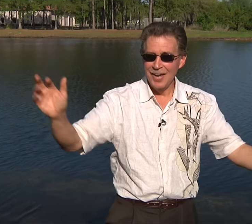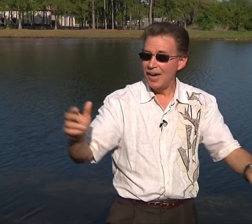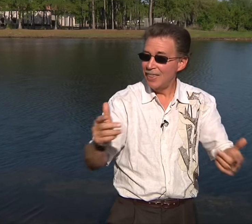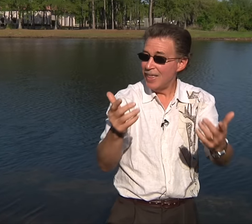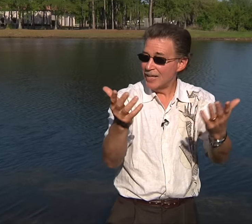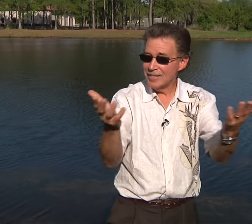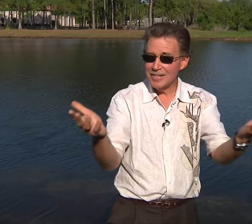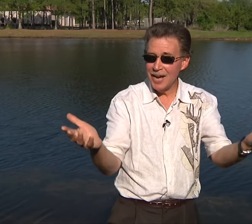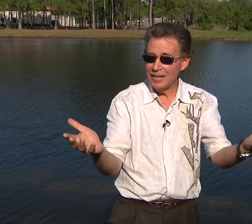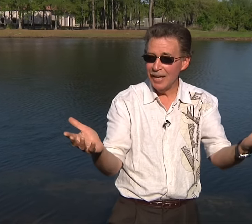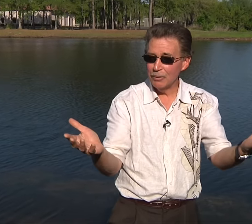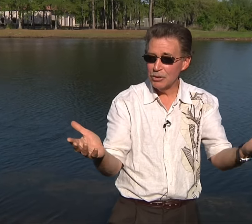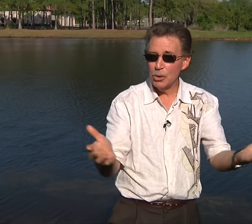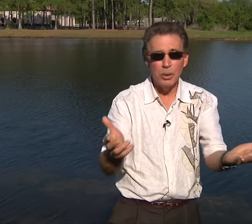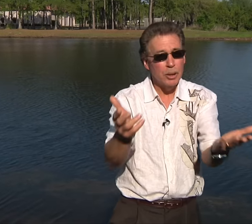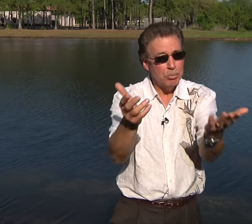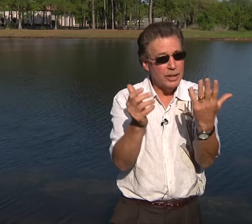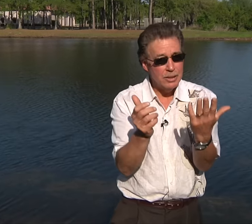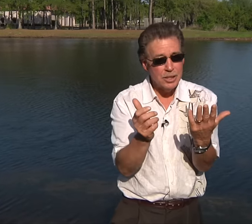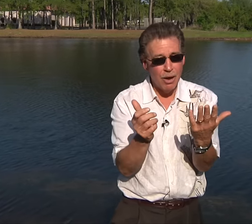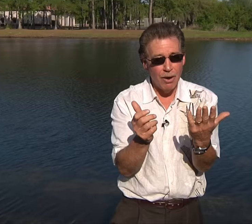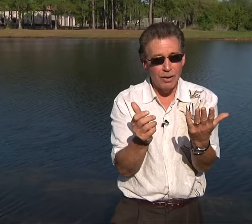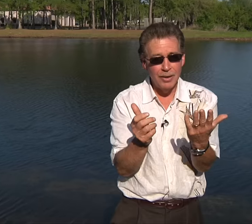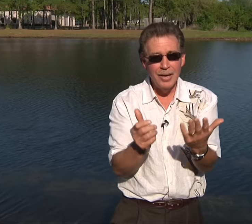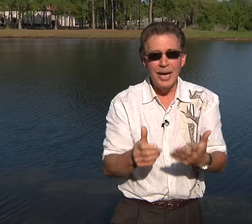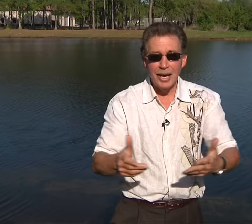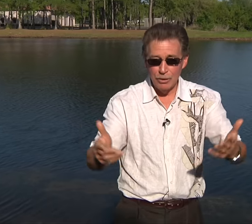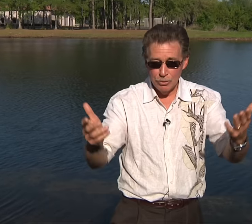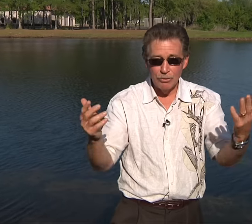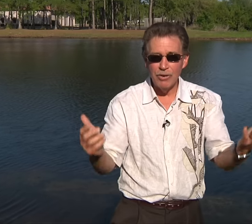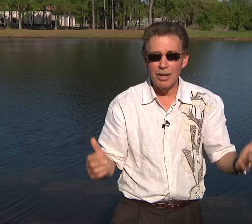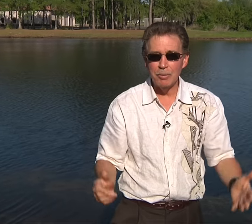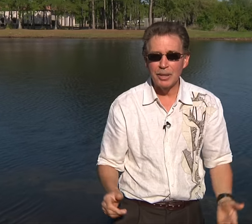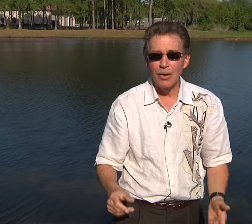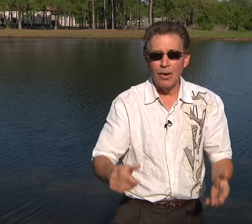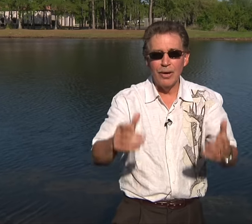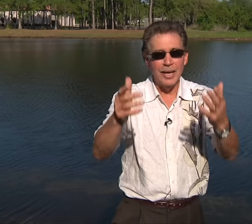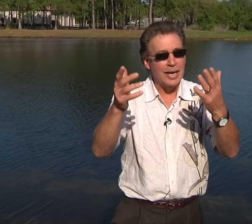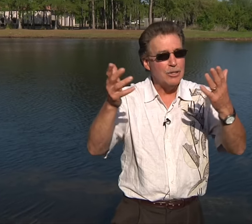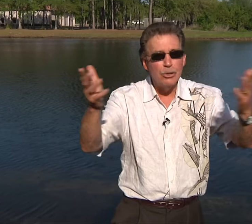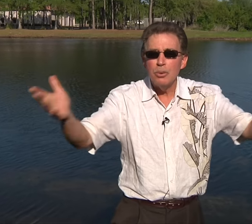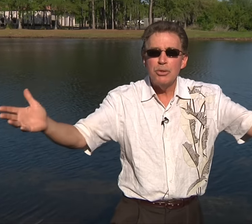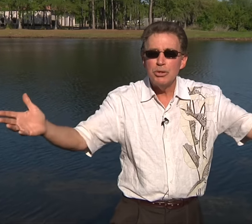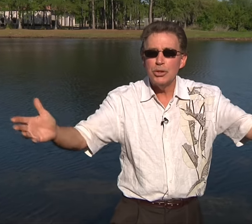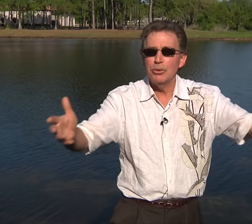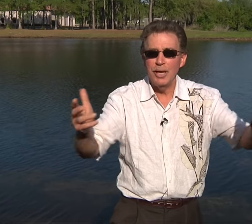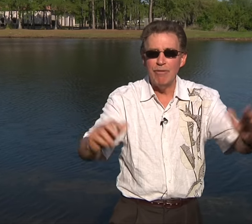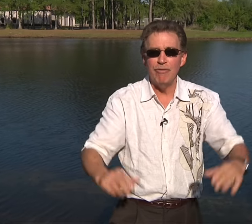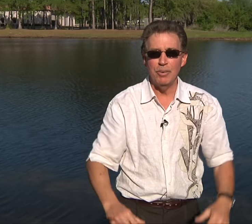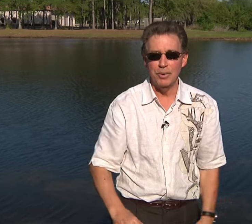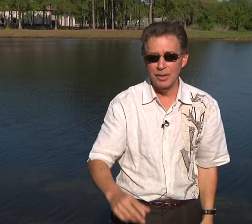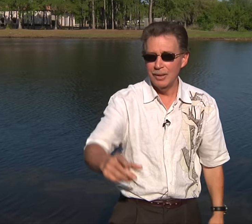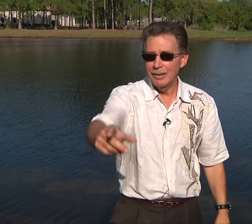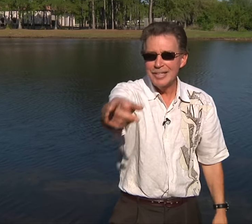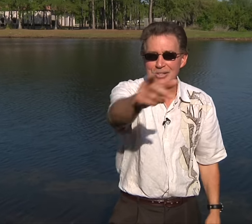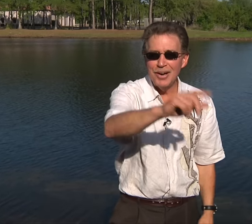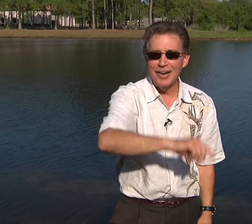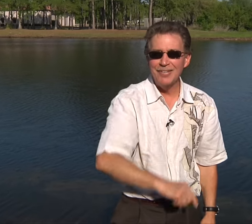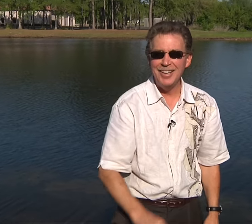And that's the sign language. So we're going to play the song, and you can follow me along and do it with your children, have fun with it. Let's try it. Ready?